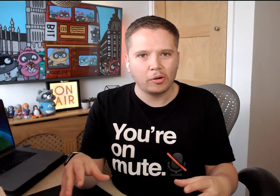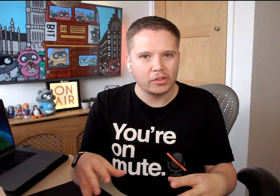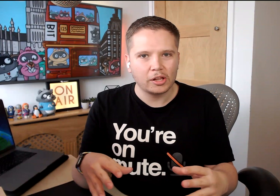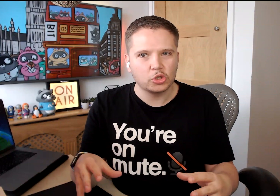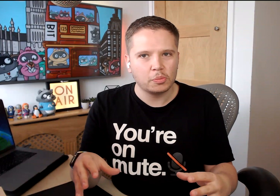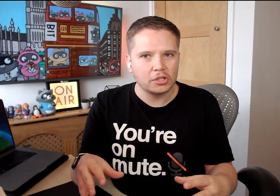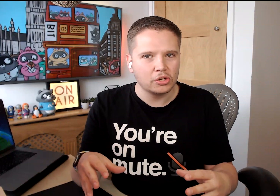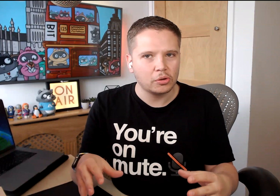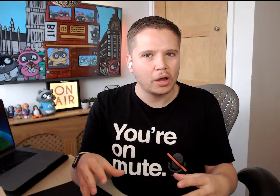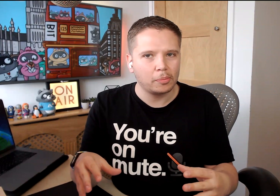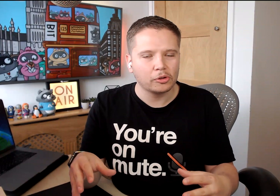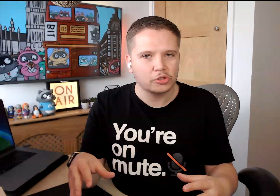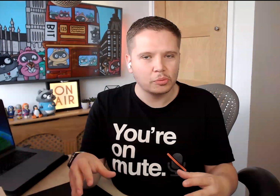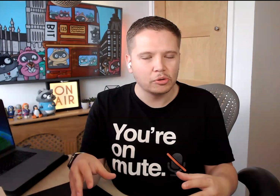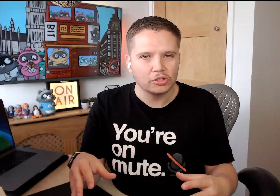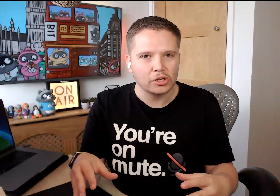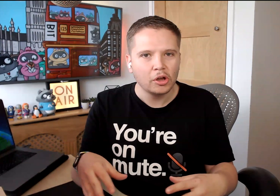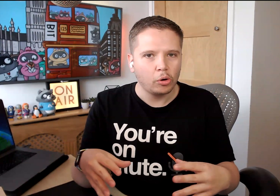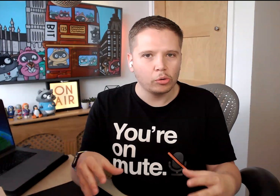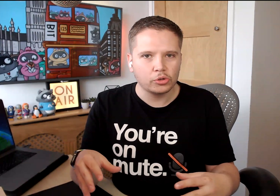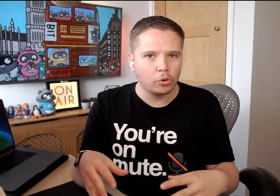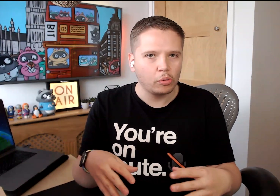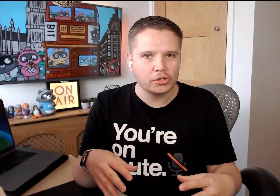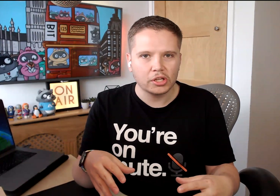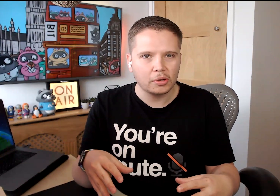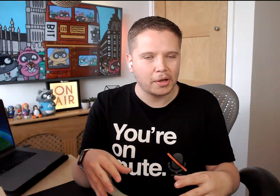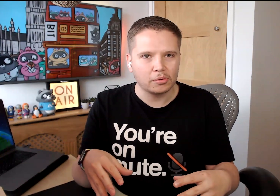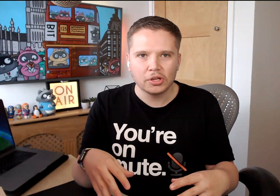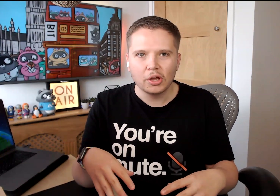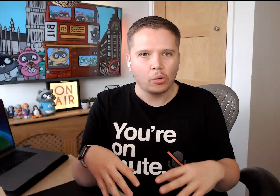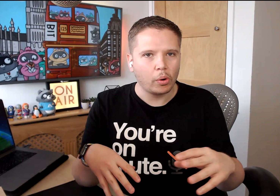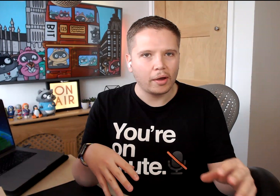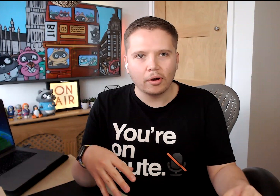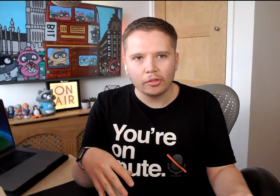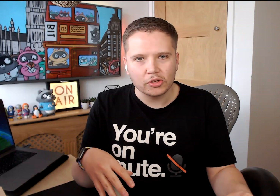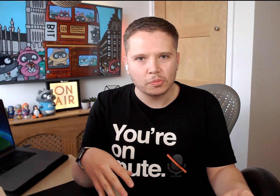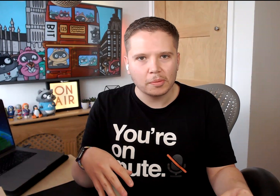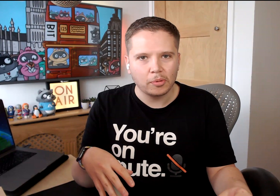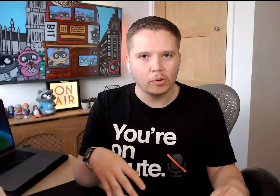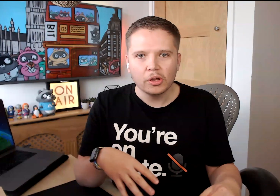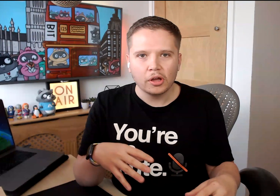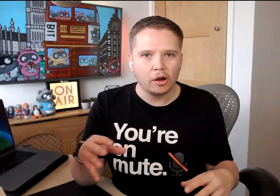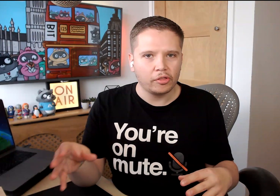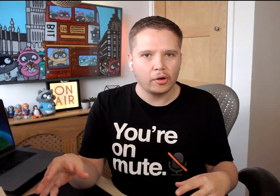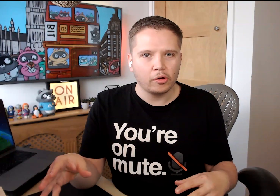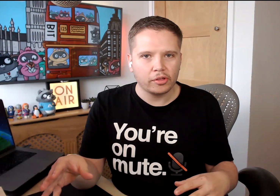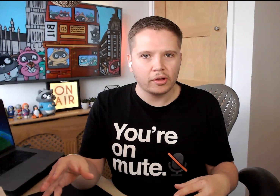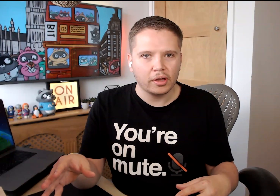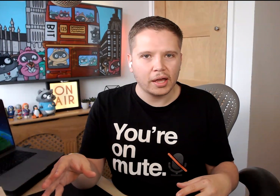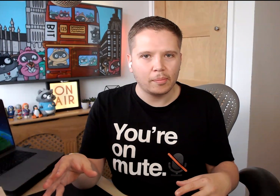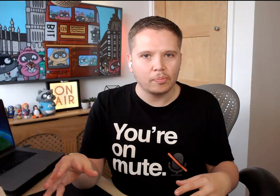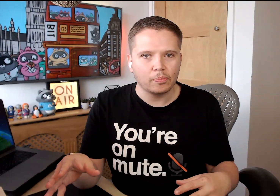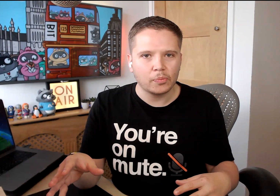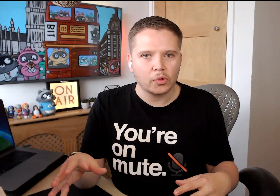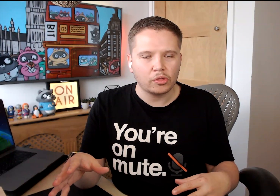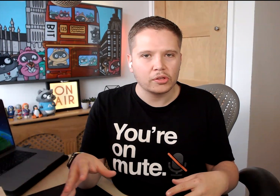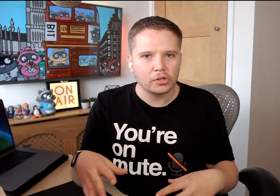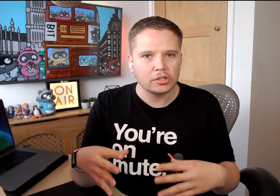are in the LGBTQI plus community. Also always think about where are these people? Are there other things that are